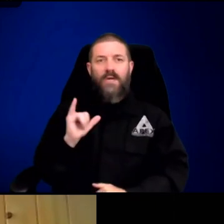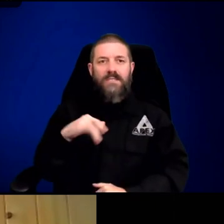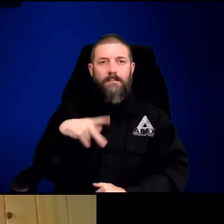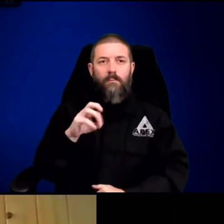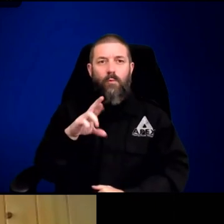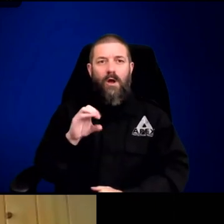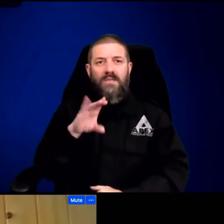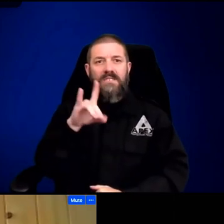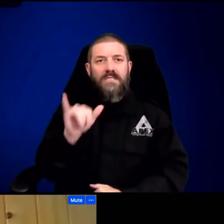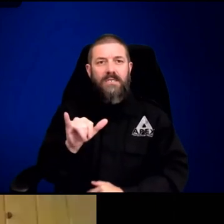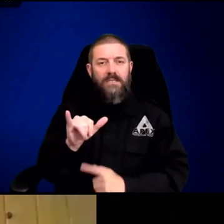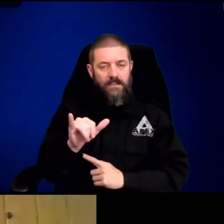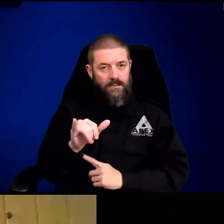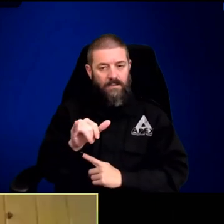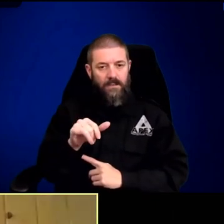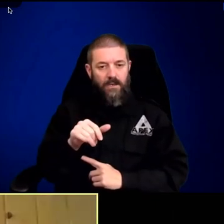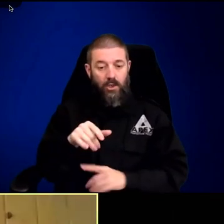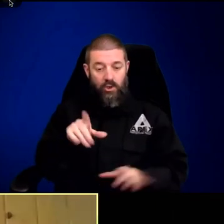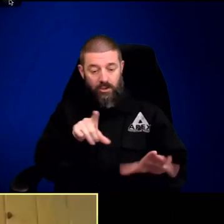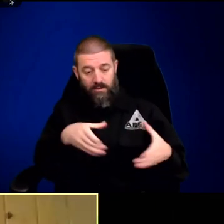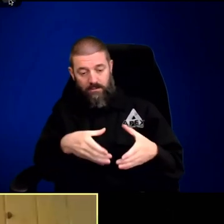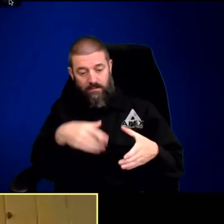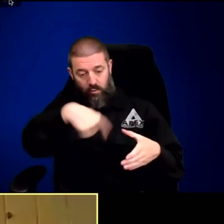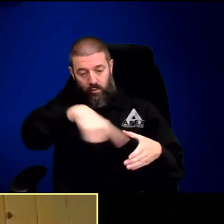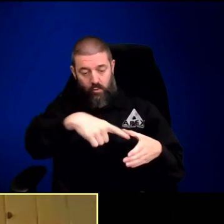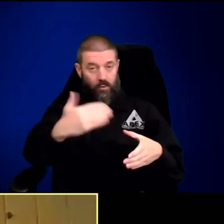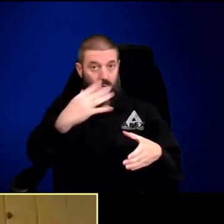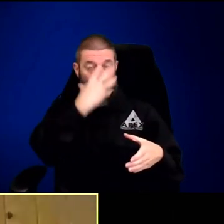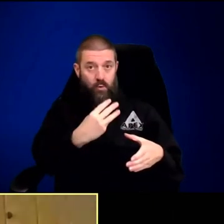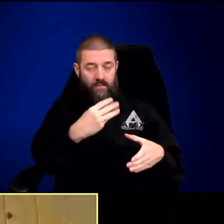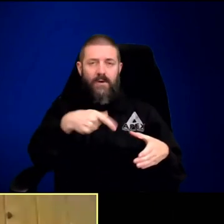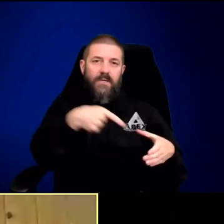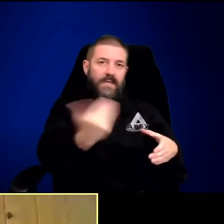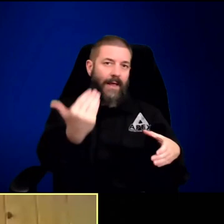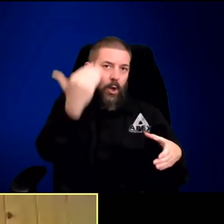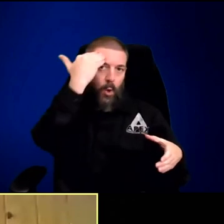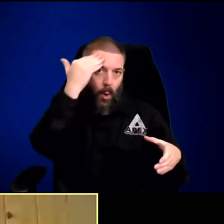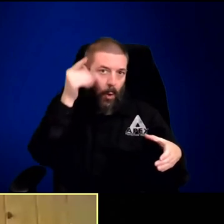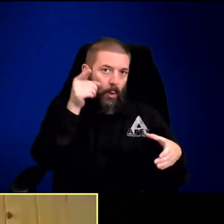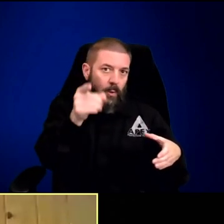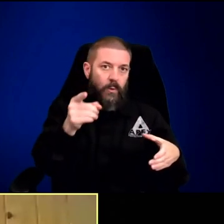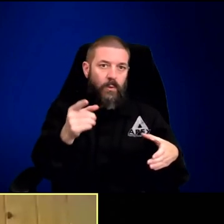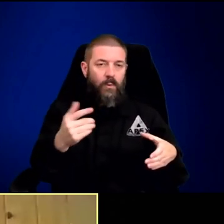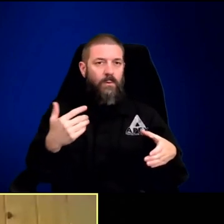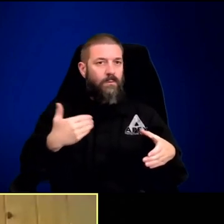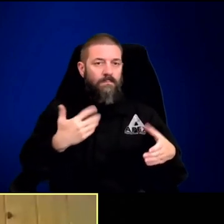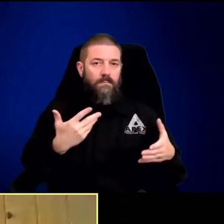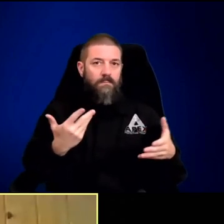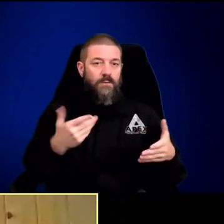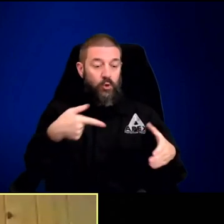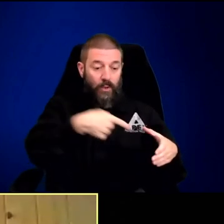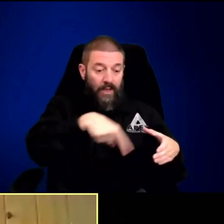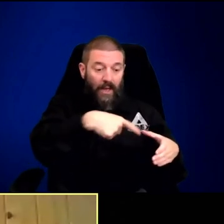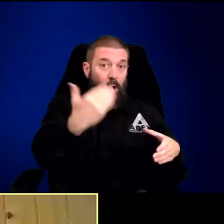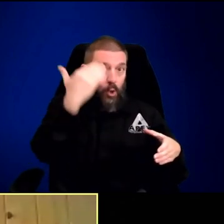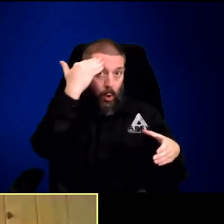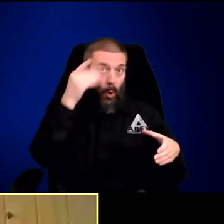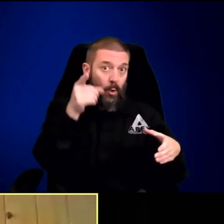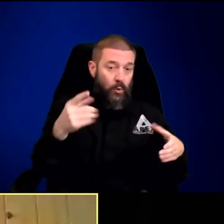that she... Reciprocity. She said, is there any reciprocity with you and them? Do they know you? Do they know you exist?